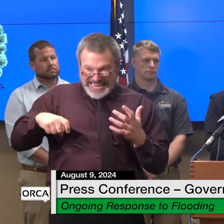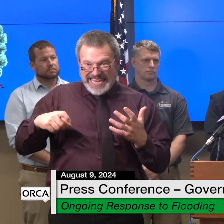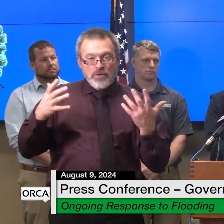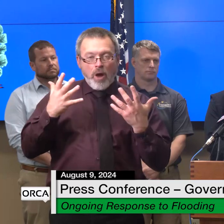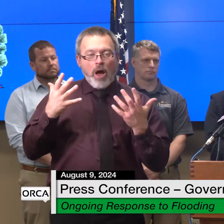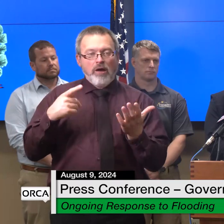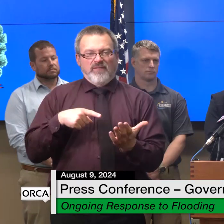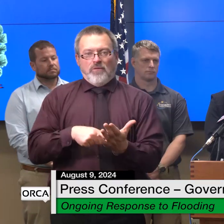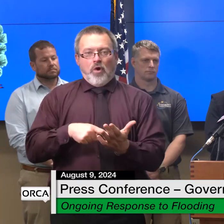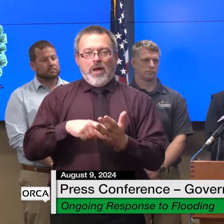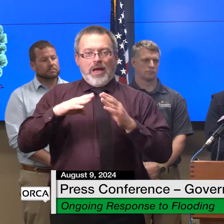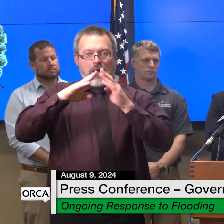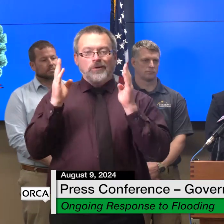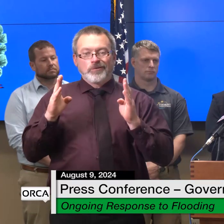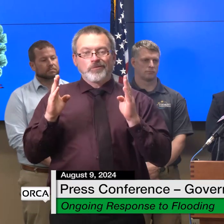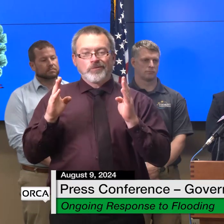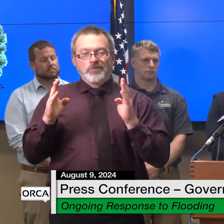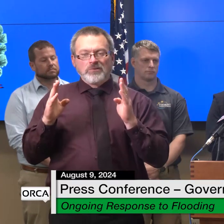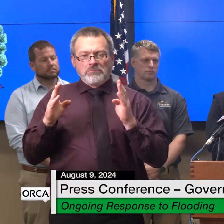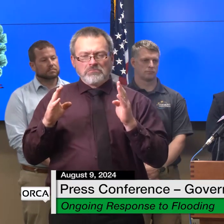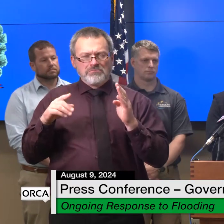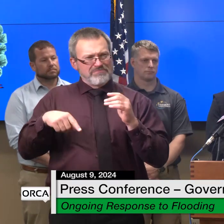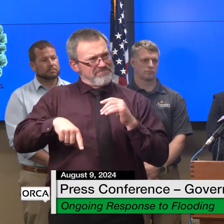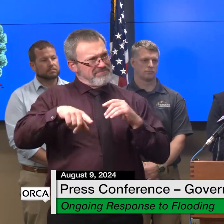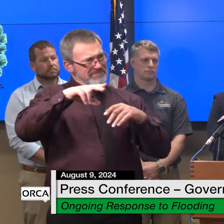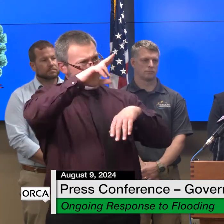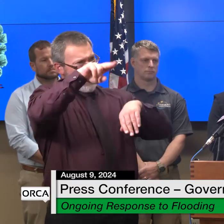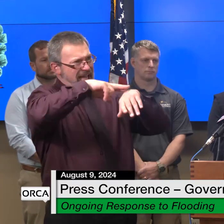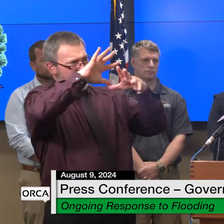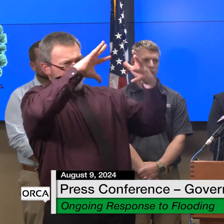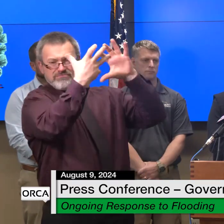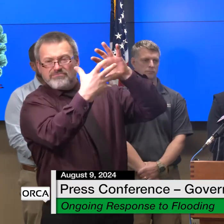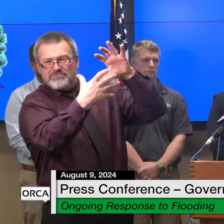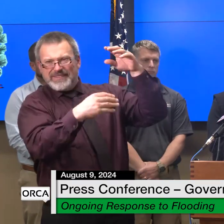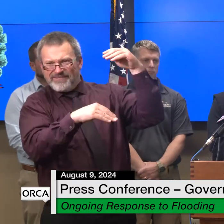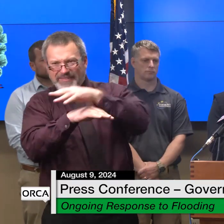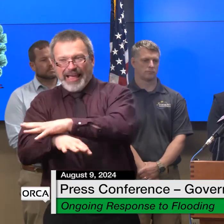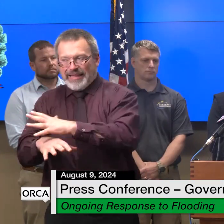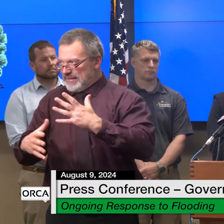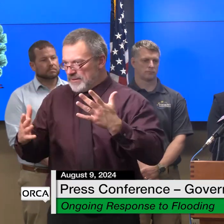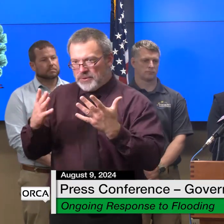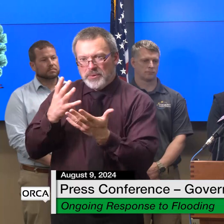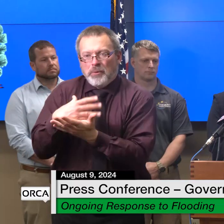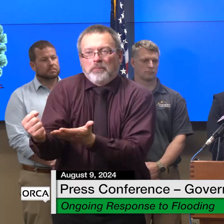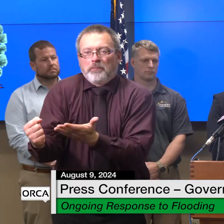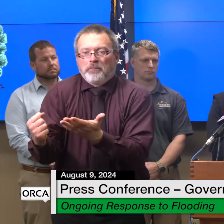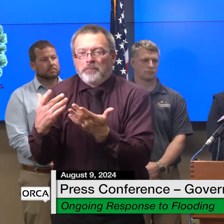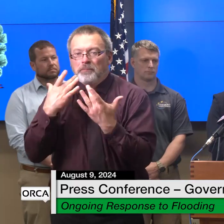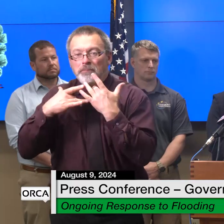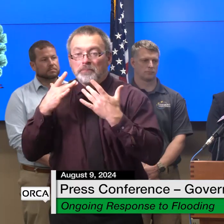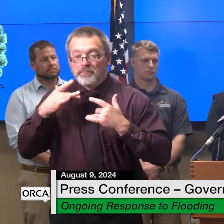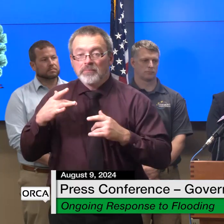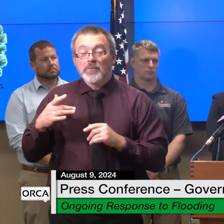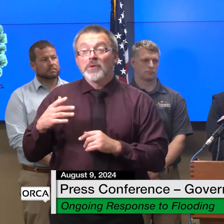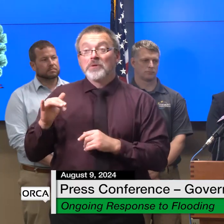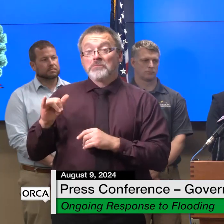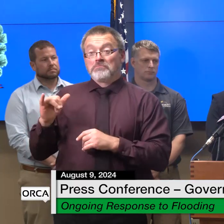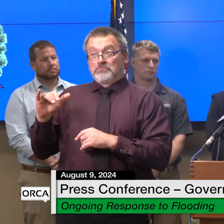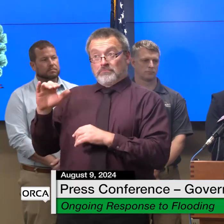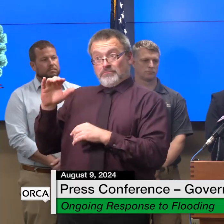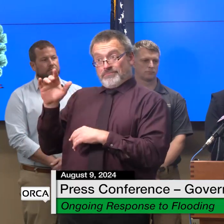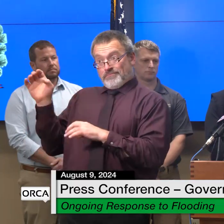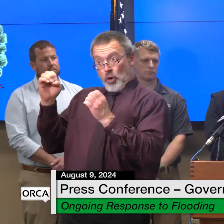by natural disasters the e-board yesterday signed off on transferring 7